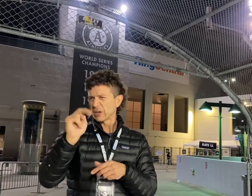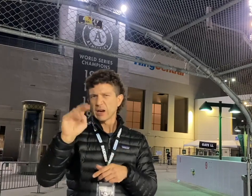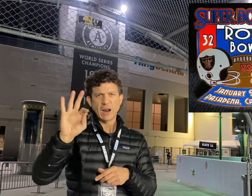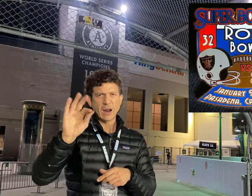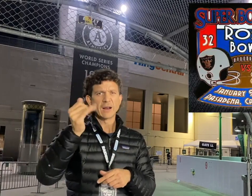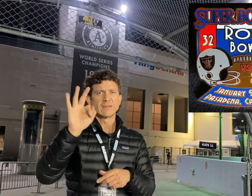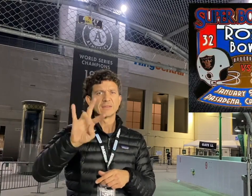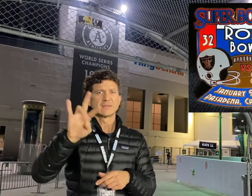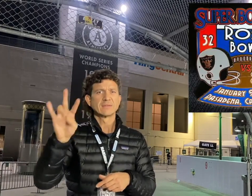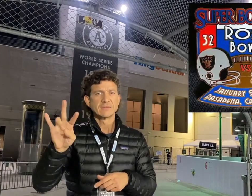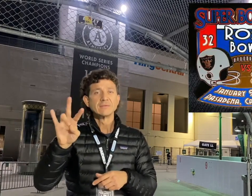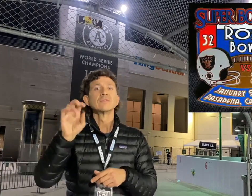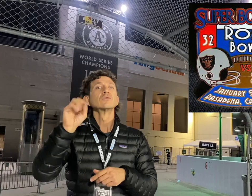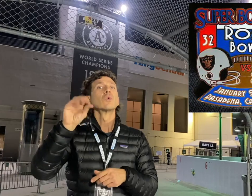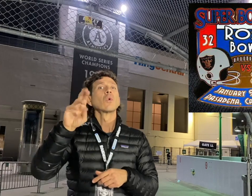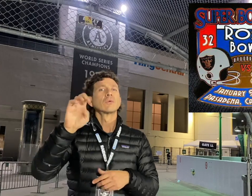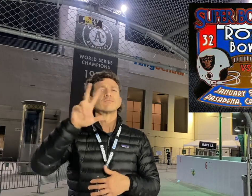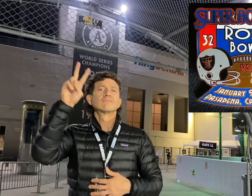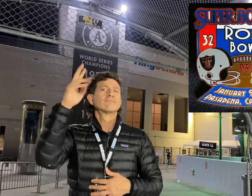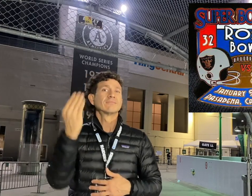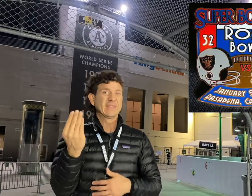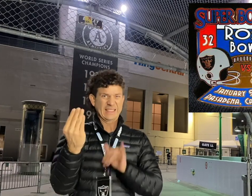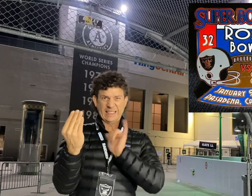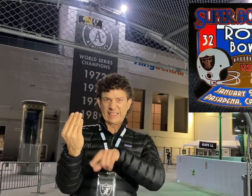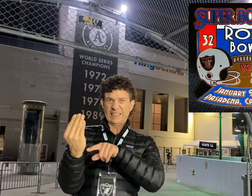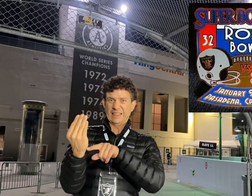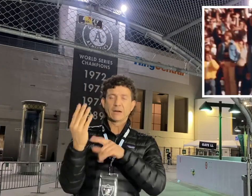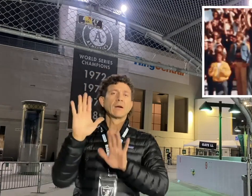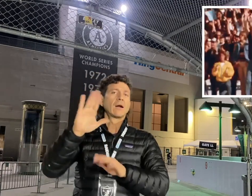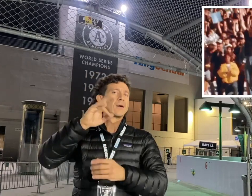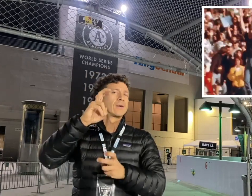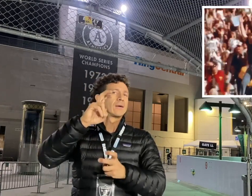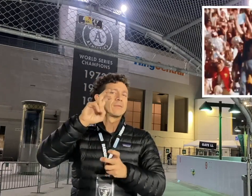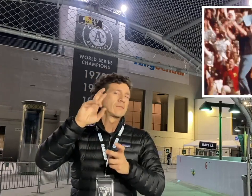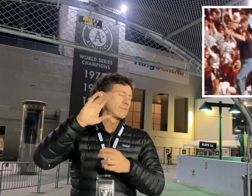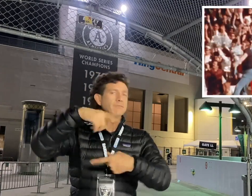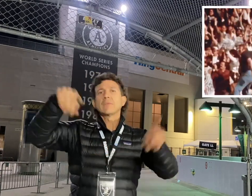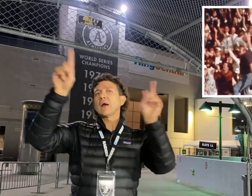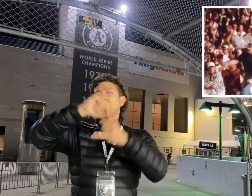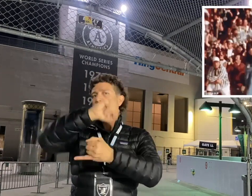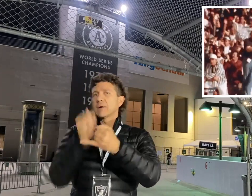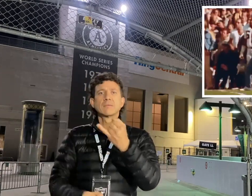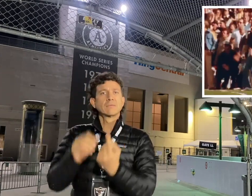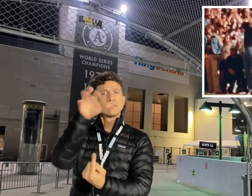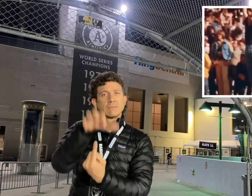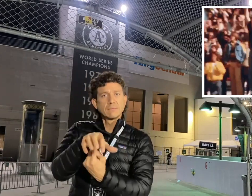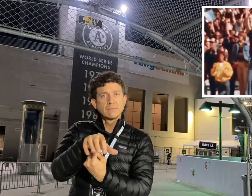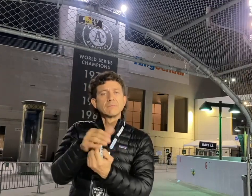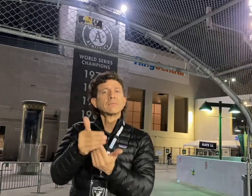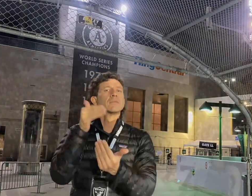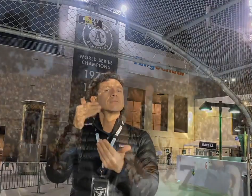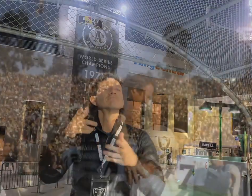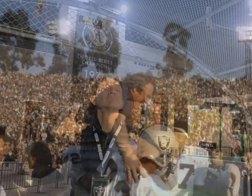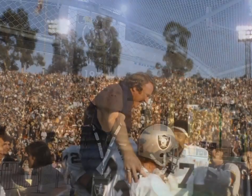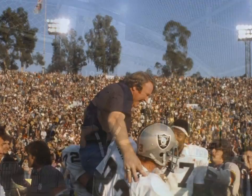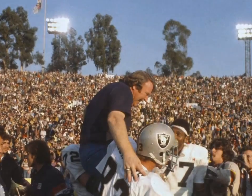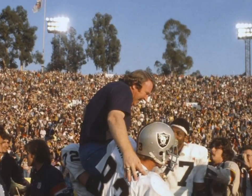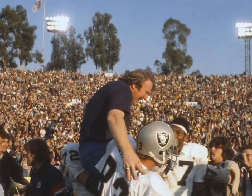9th, 1977 by a score of 32 to 14. It was his first and only championship before he